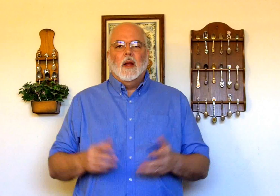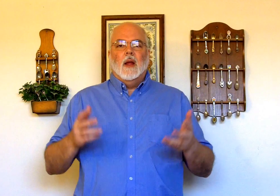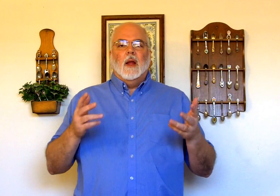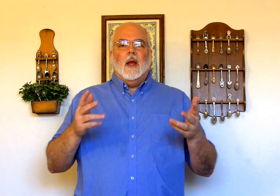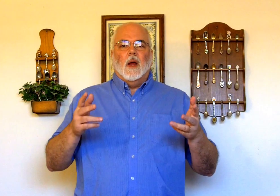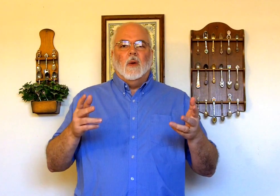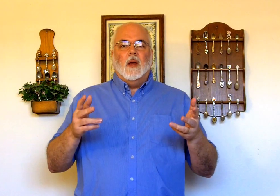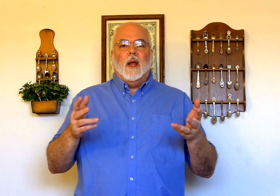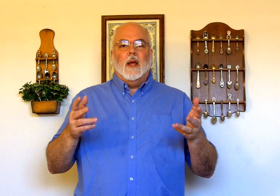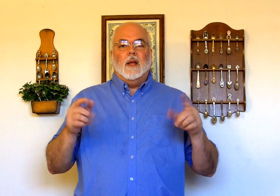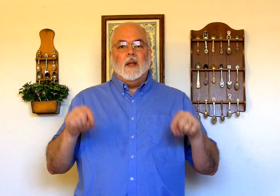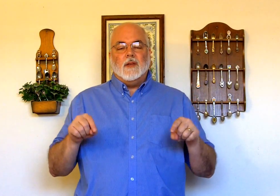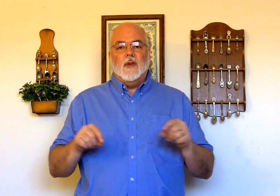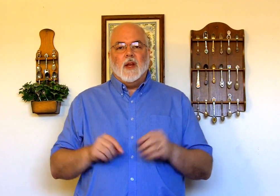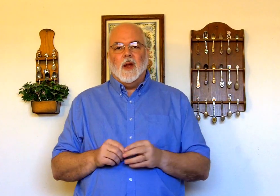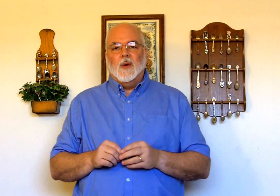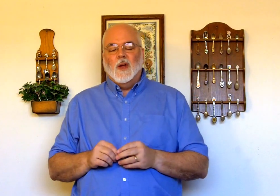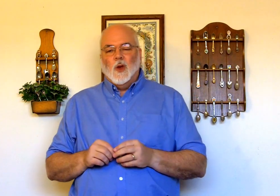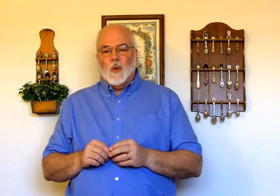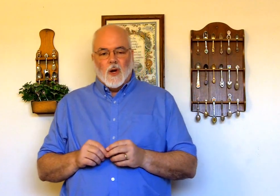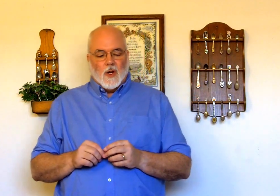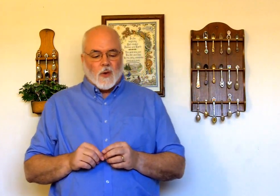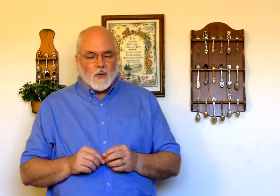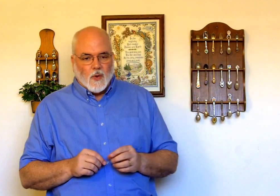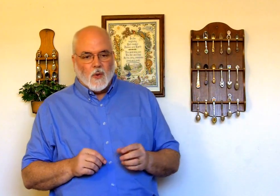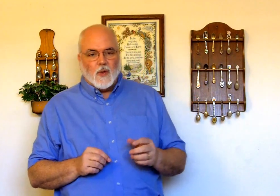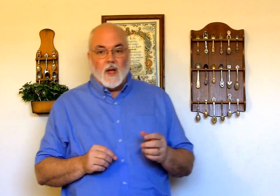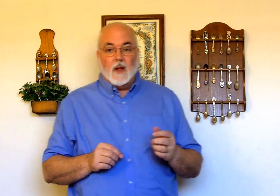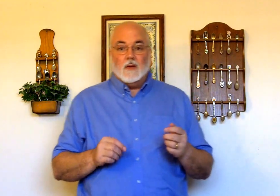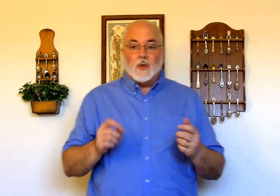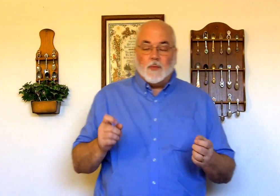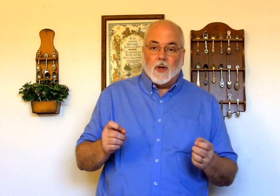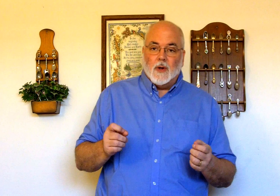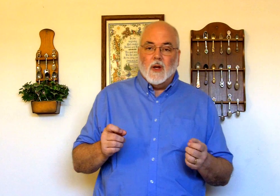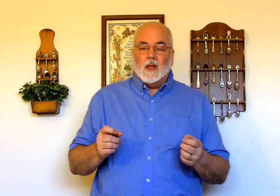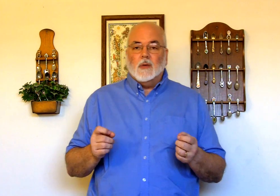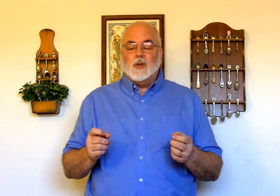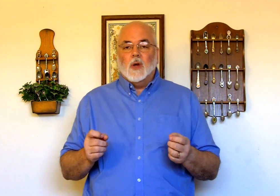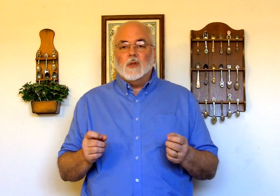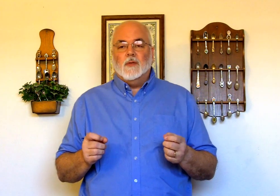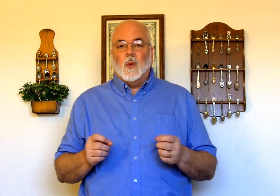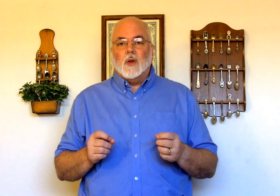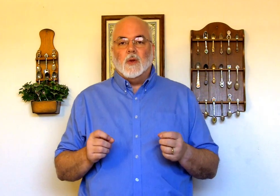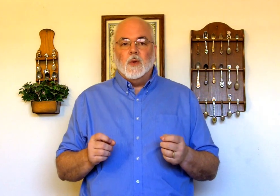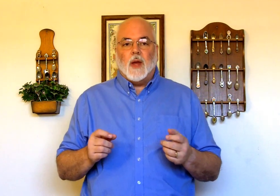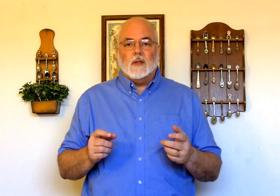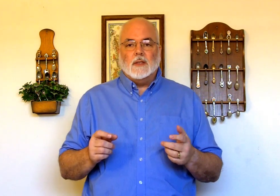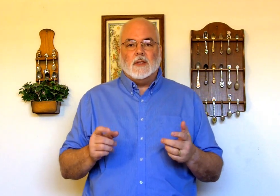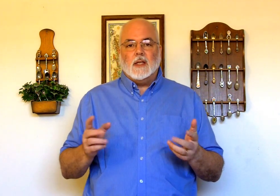Hello, and in this video, we're going to go through the scripture that was chosen for the 2016